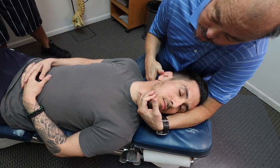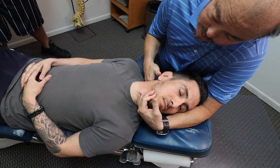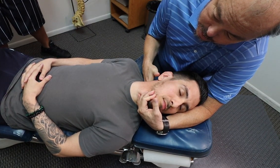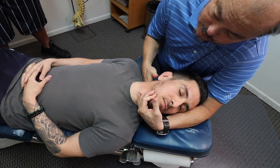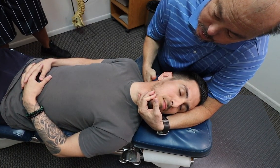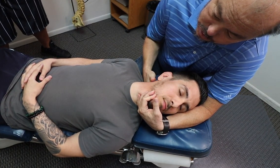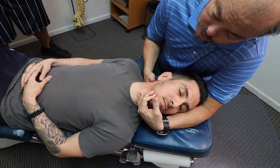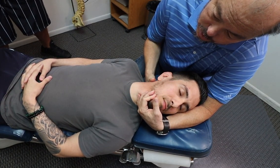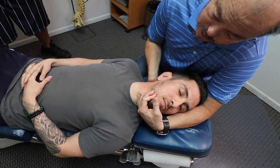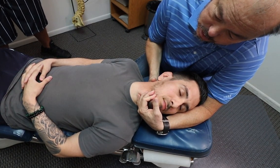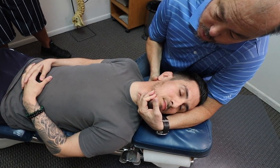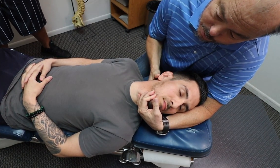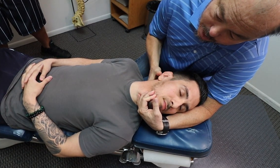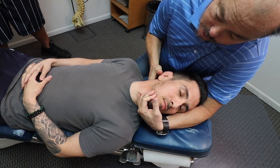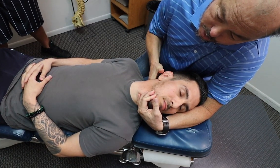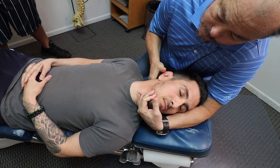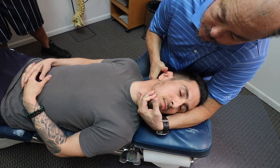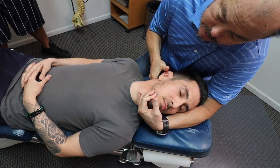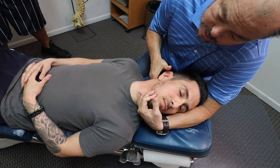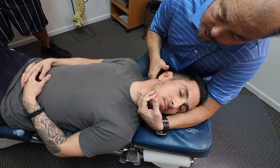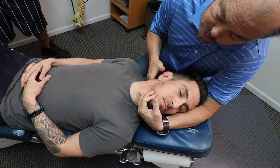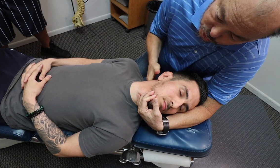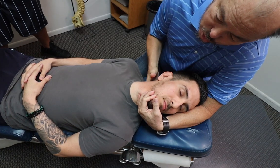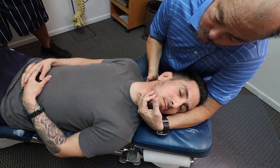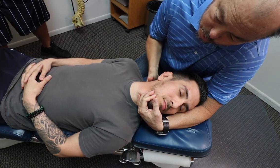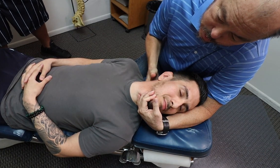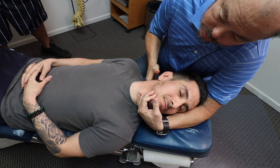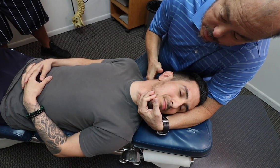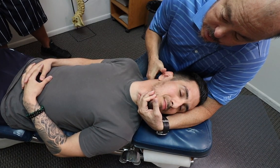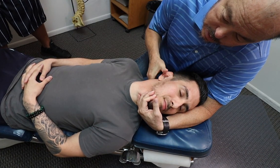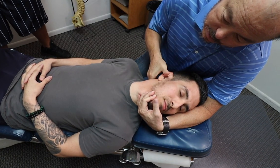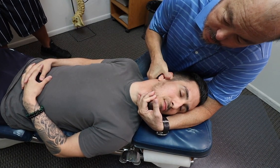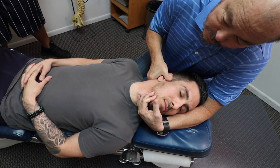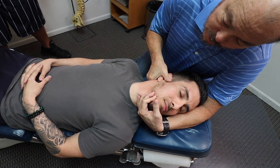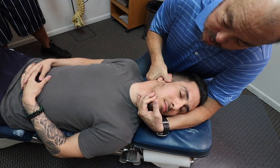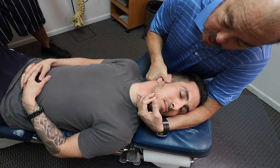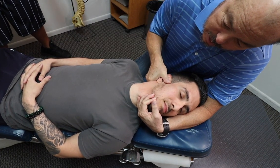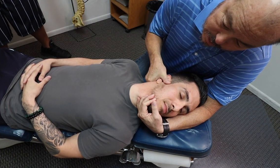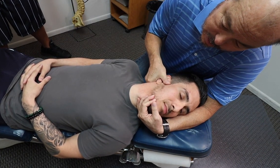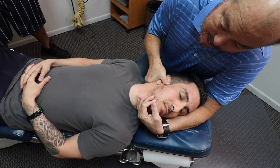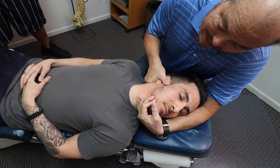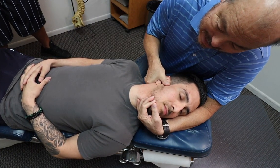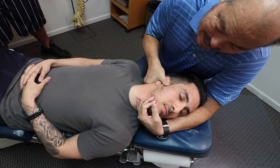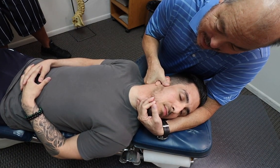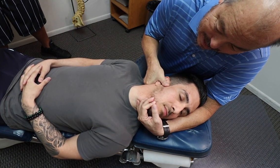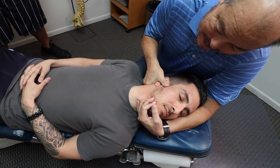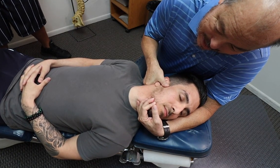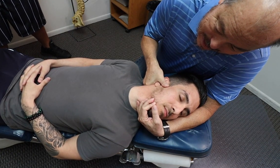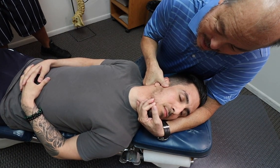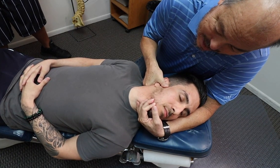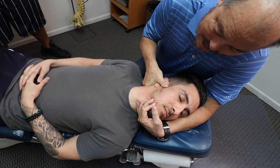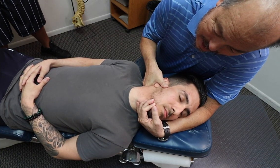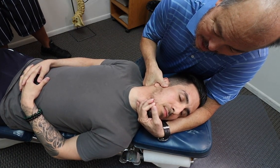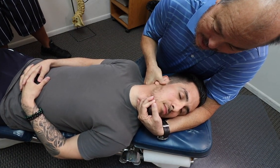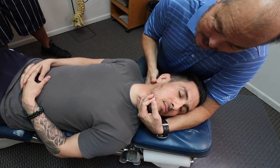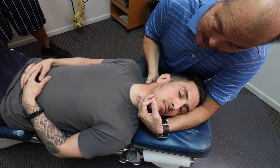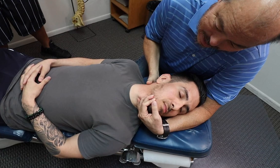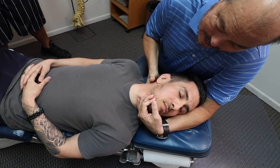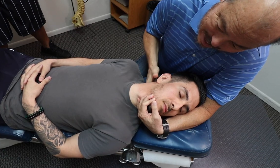so he's doing better but he's still having trouble with focusing on getting the exact